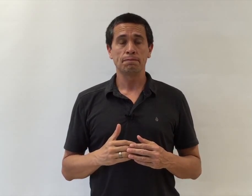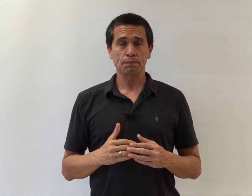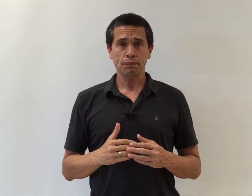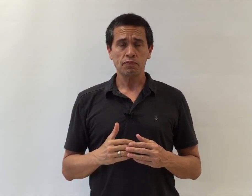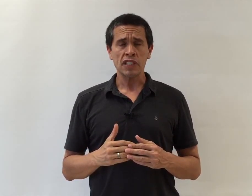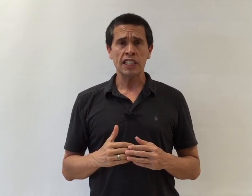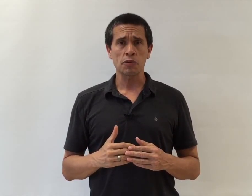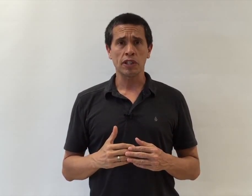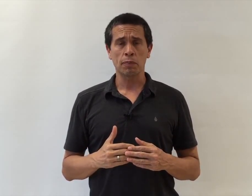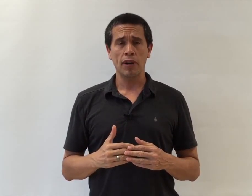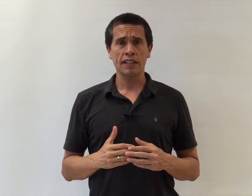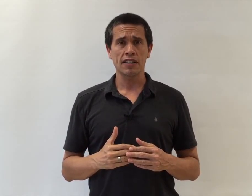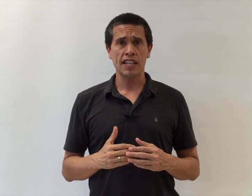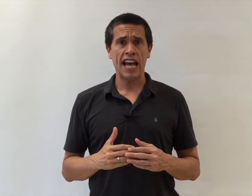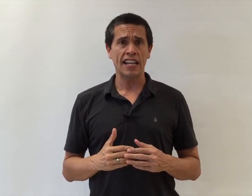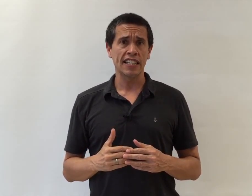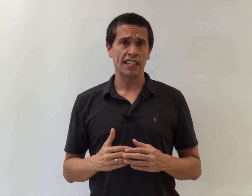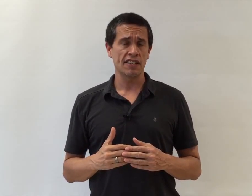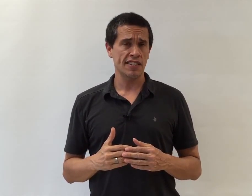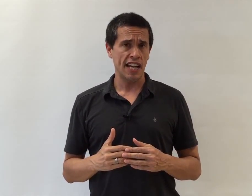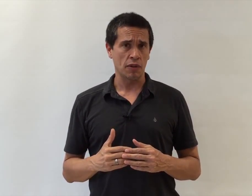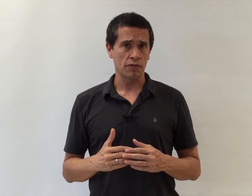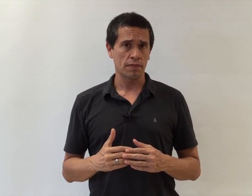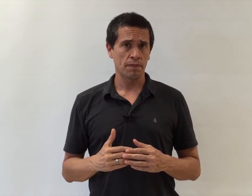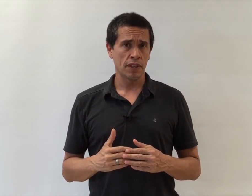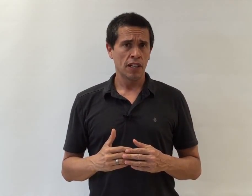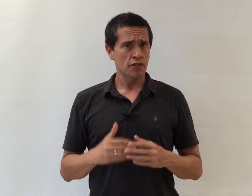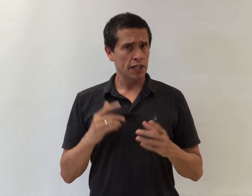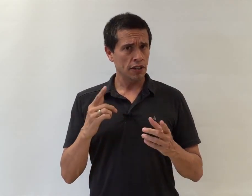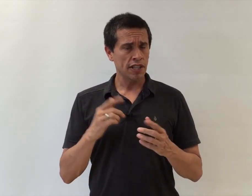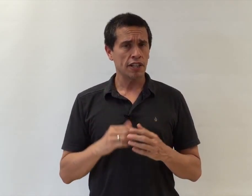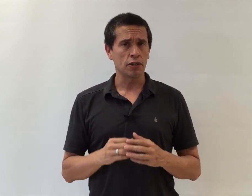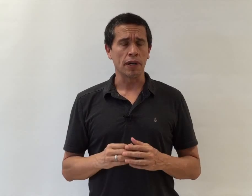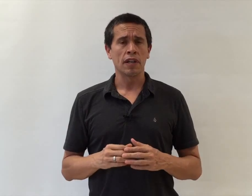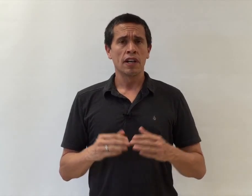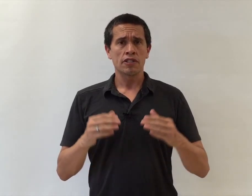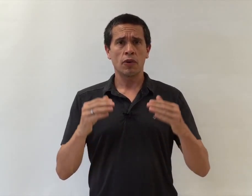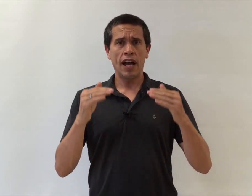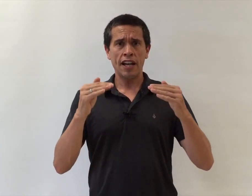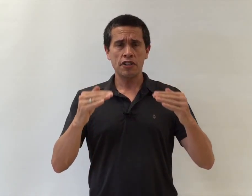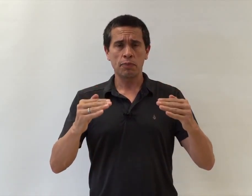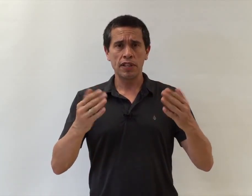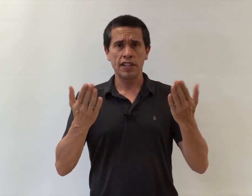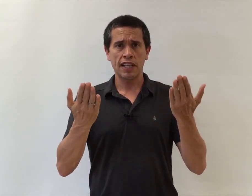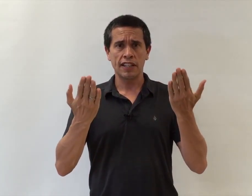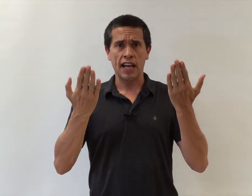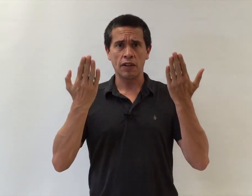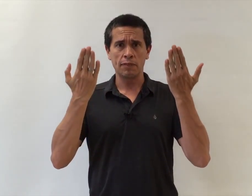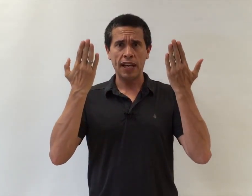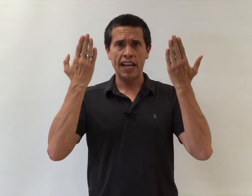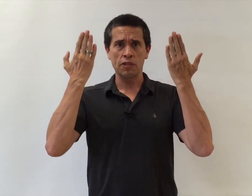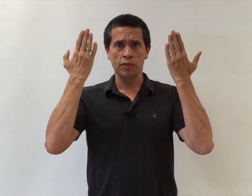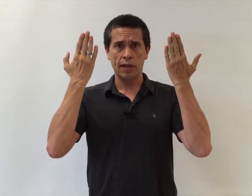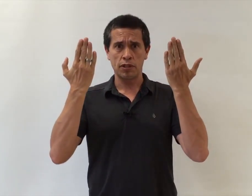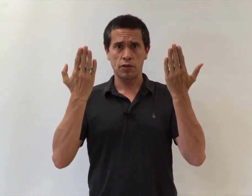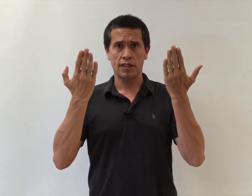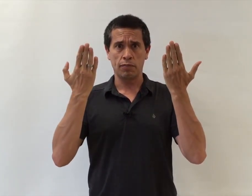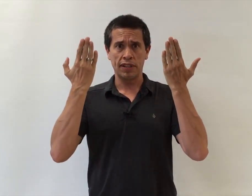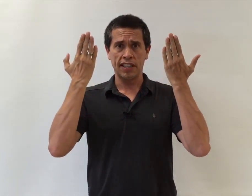is we're going to practice adding in sound. So here's how you do it. So as you're breathing in and out, and my hands will demonstrate the breathing